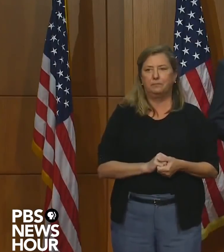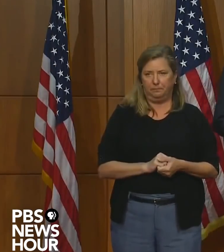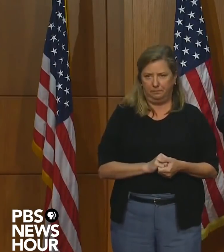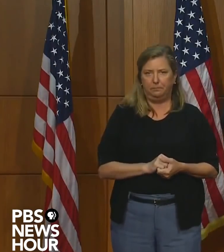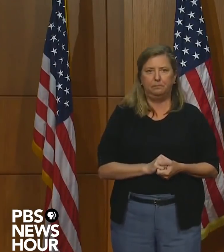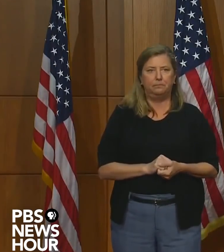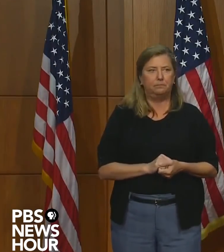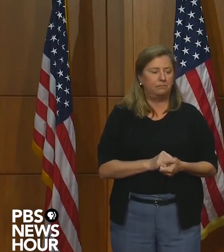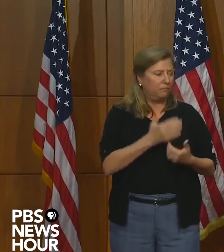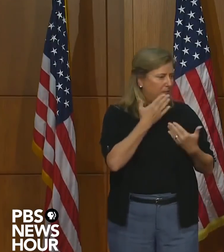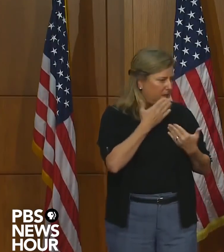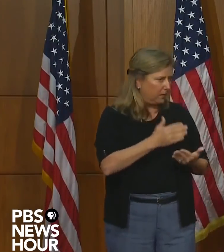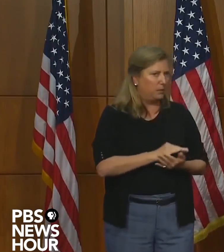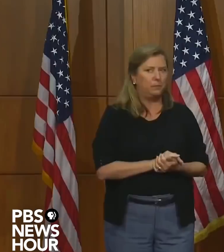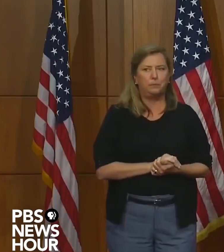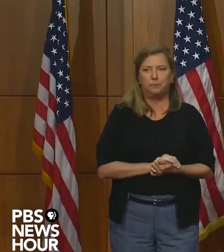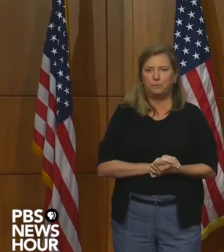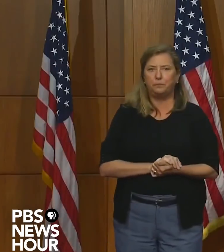Thank you. Thank you, Governor.